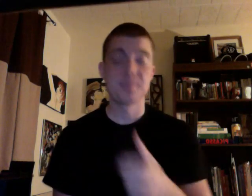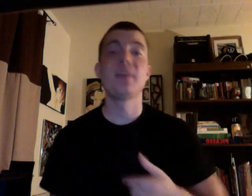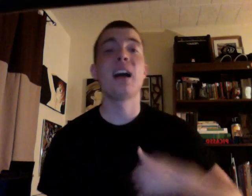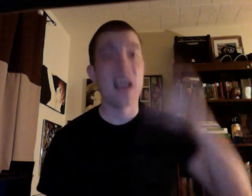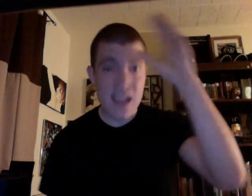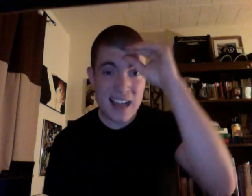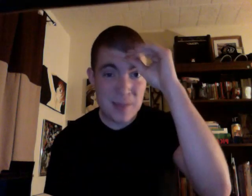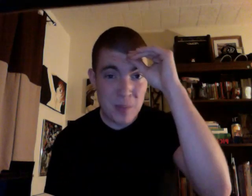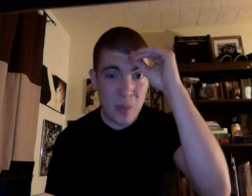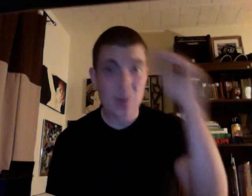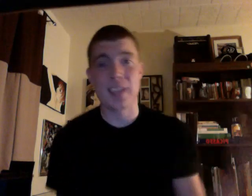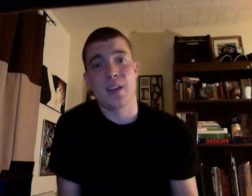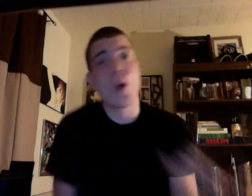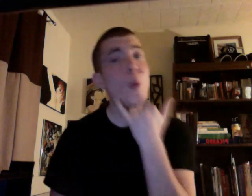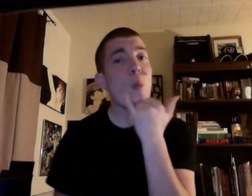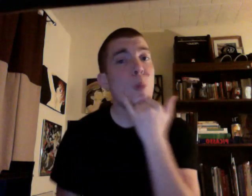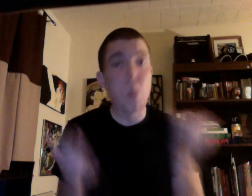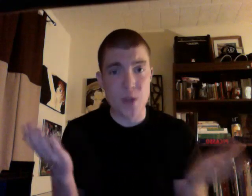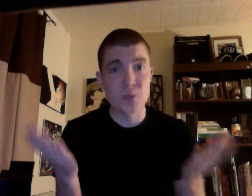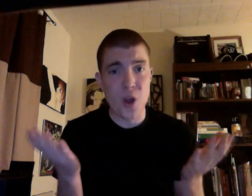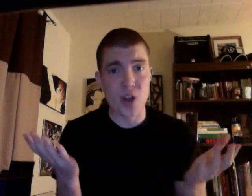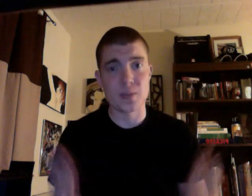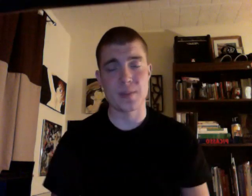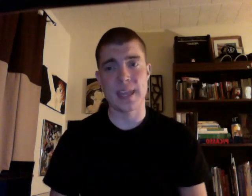I'm a boy. What's wrong with me?